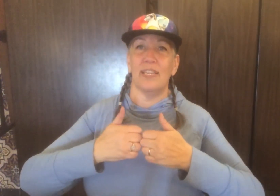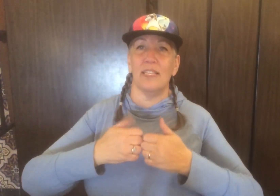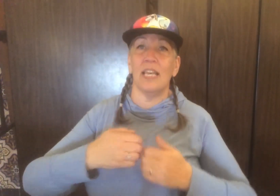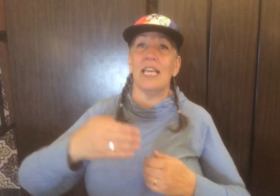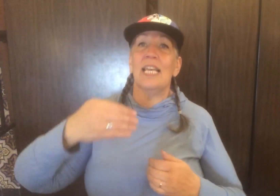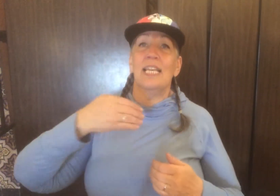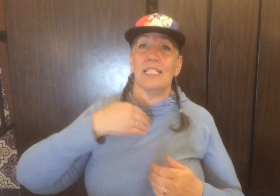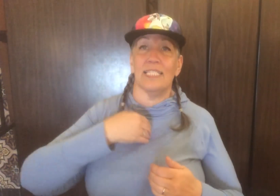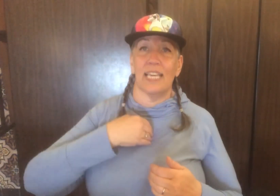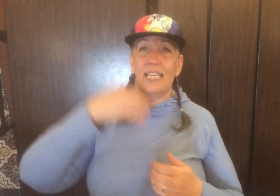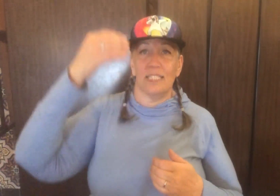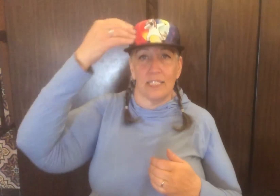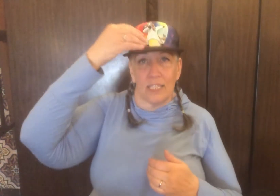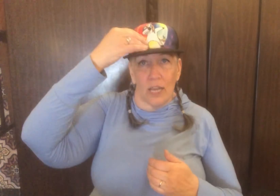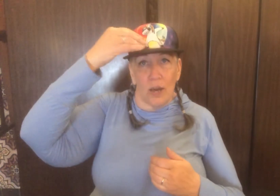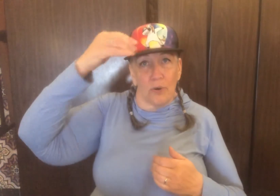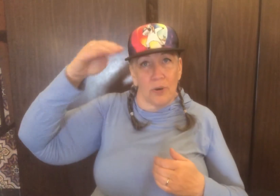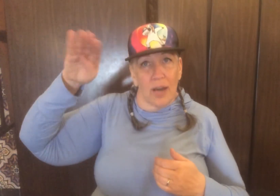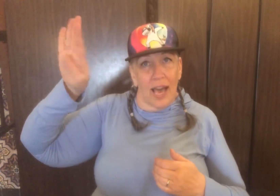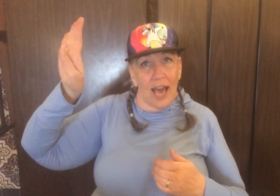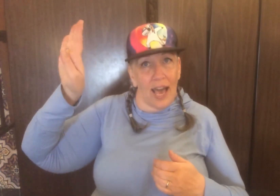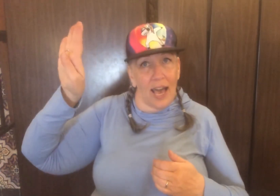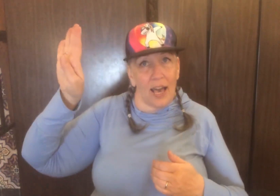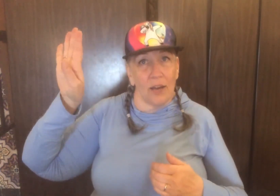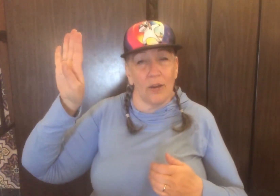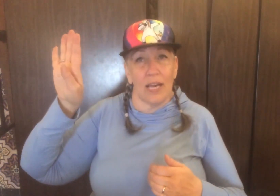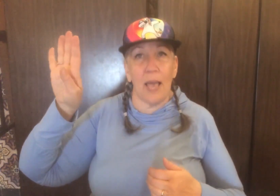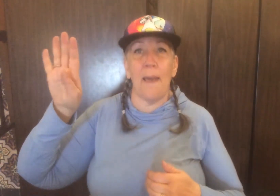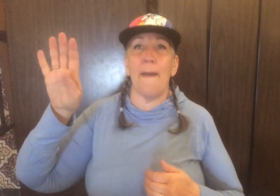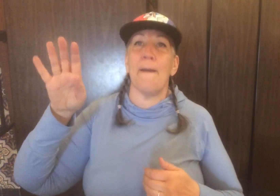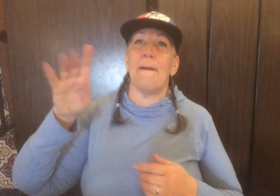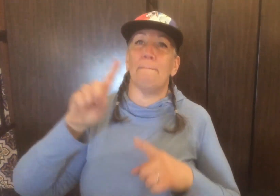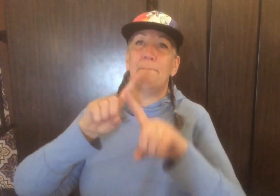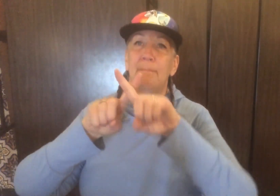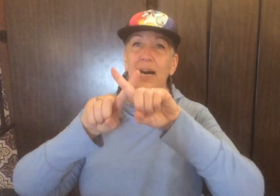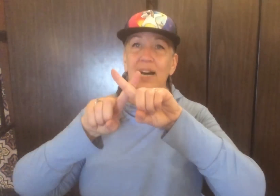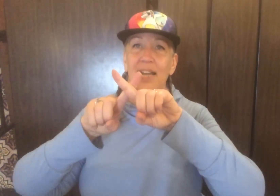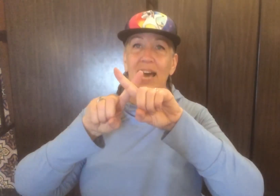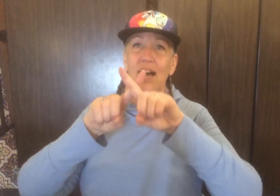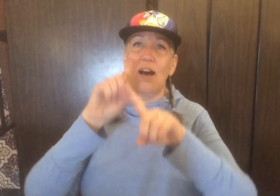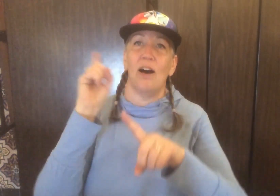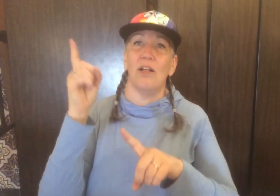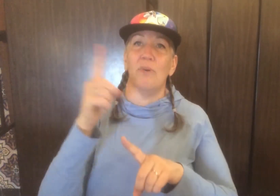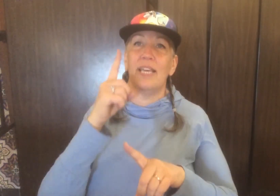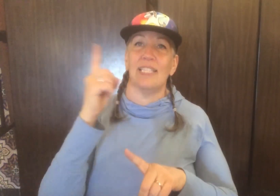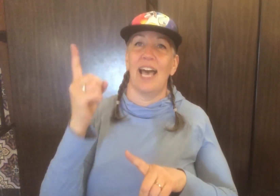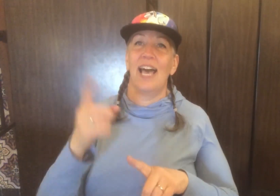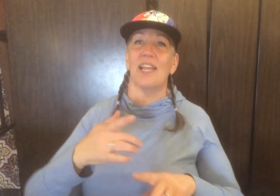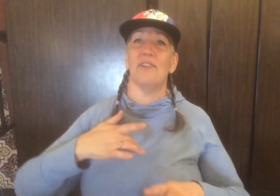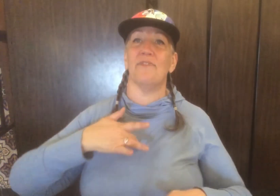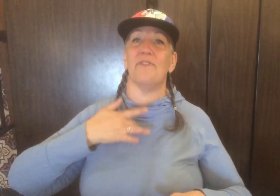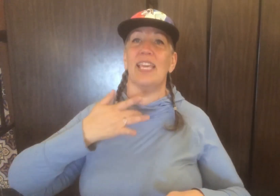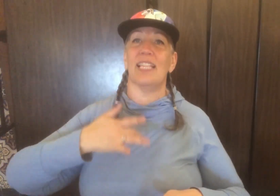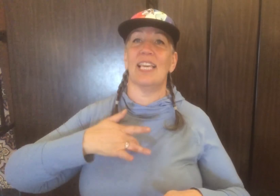Didn't know how, but I always had a feeling